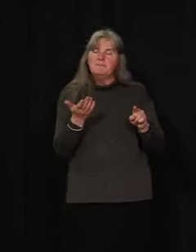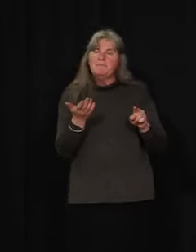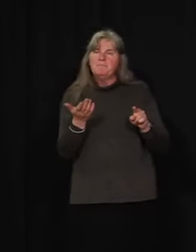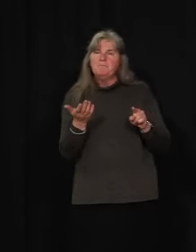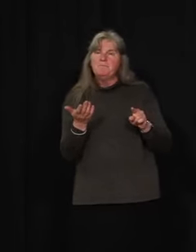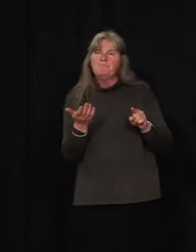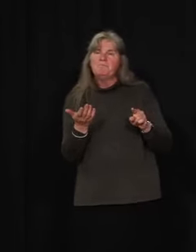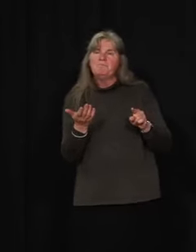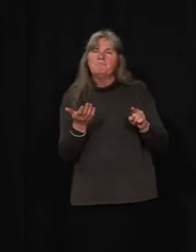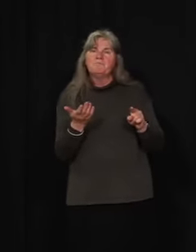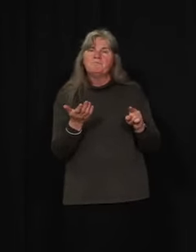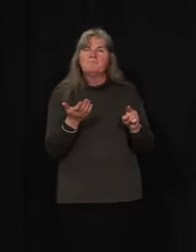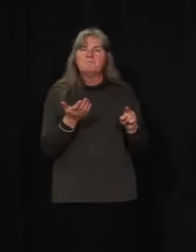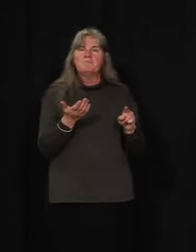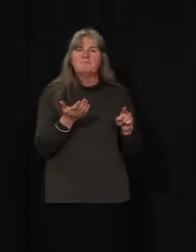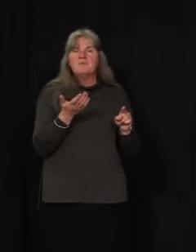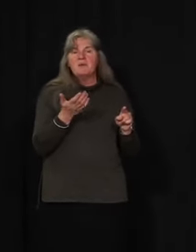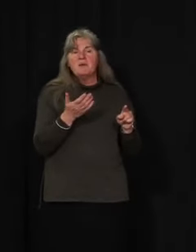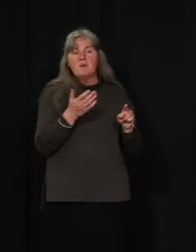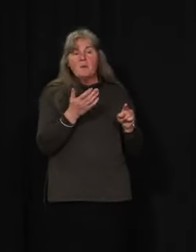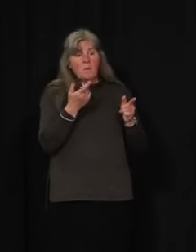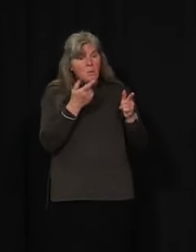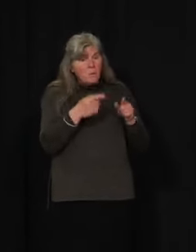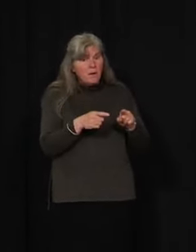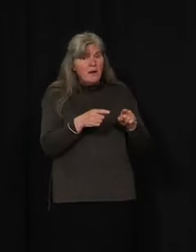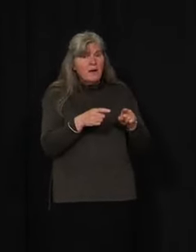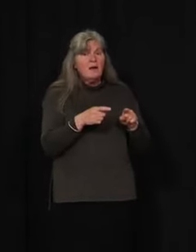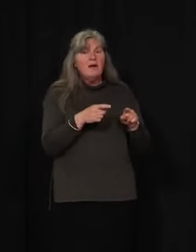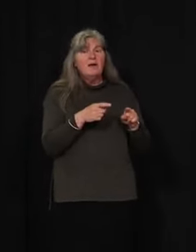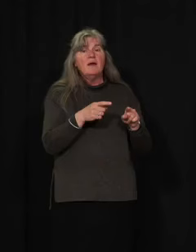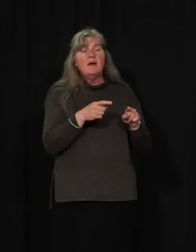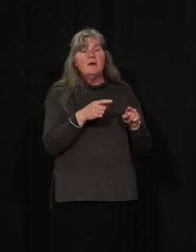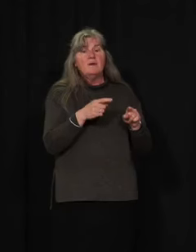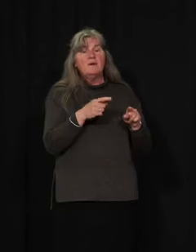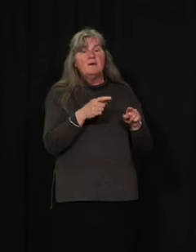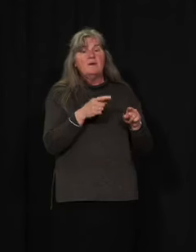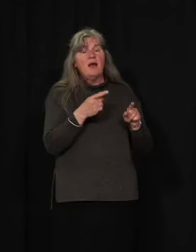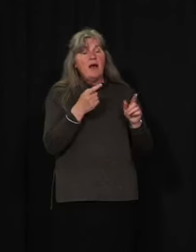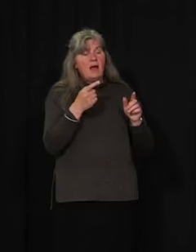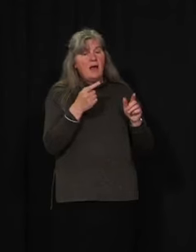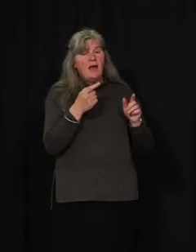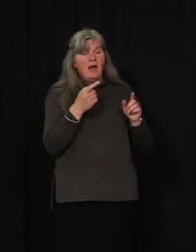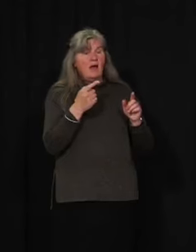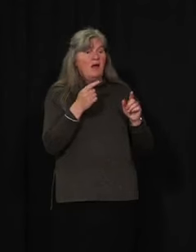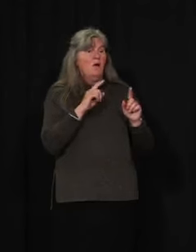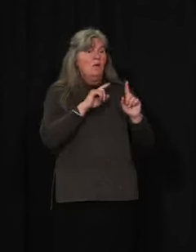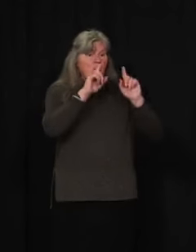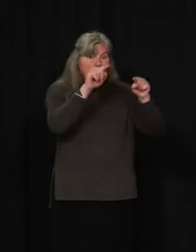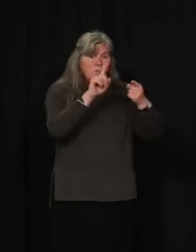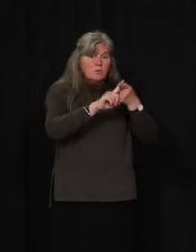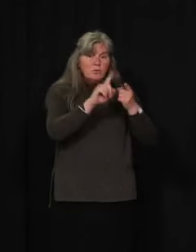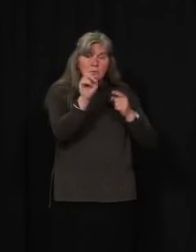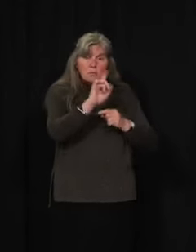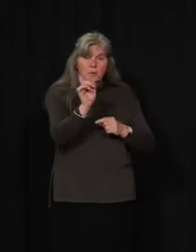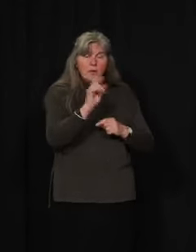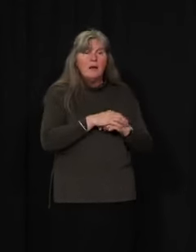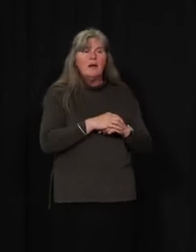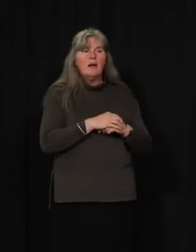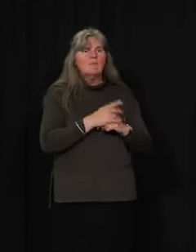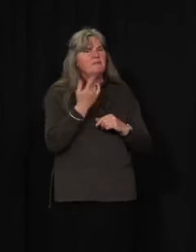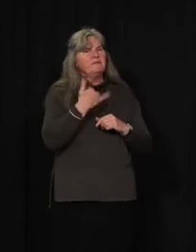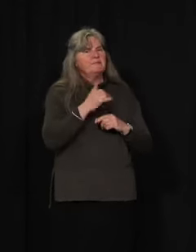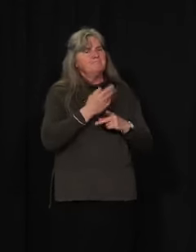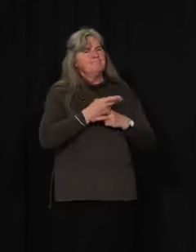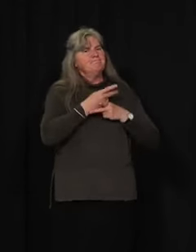exactly when, the number of people who's involved, where it's going. But we're being very careful